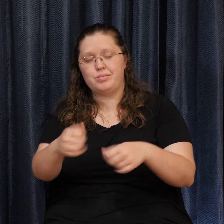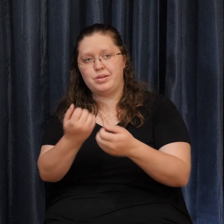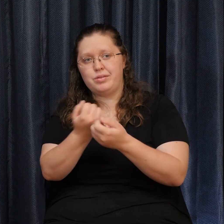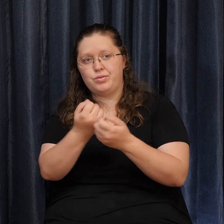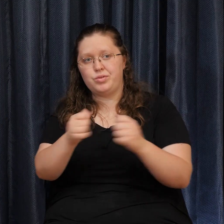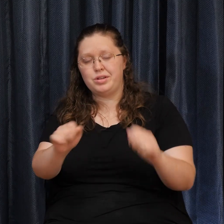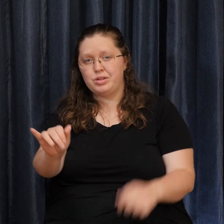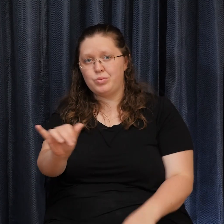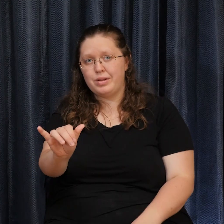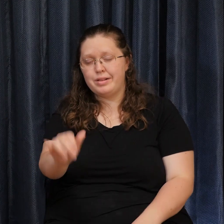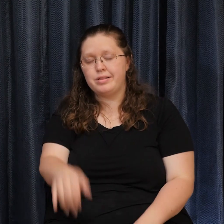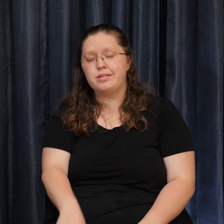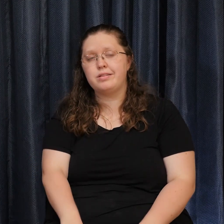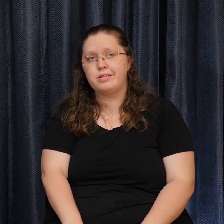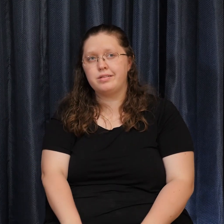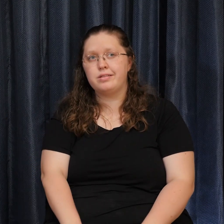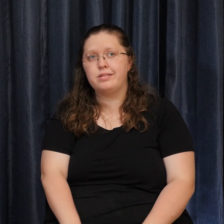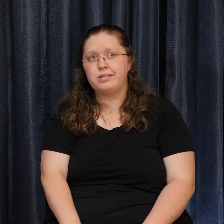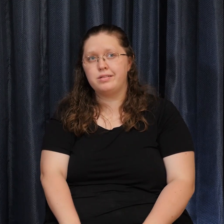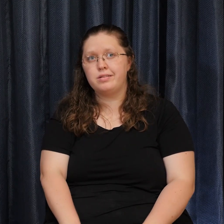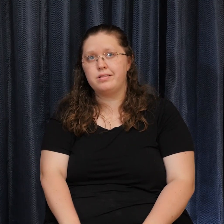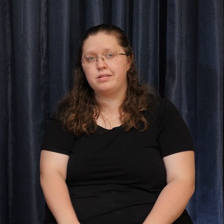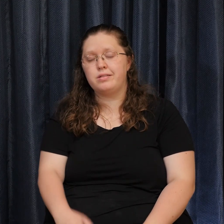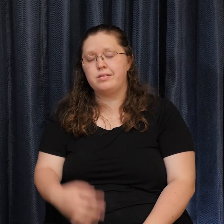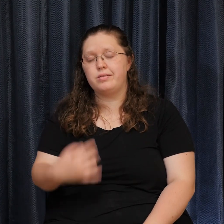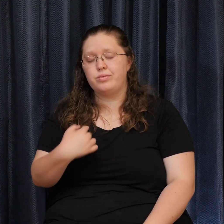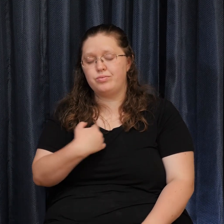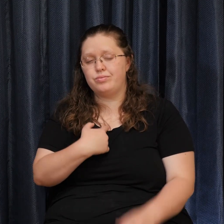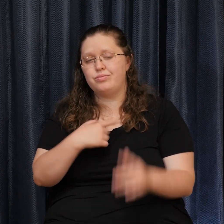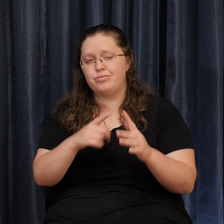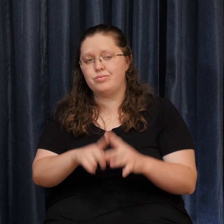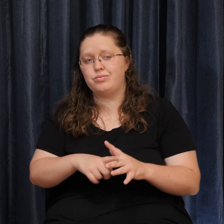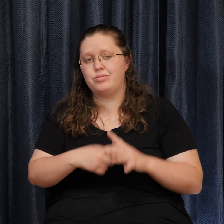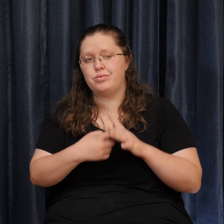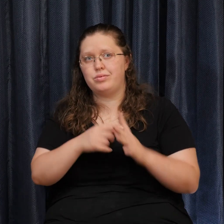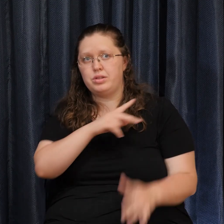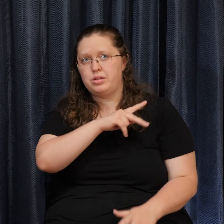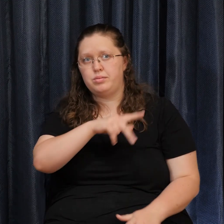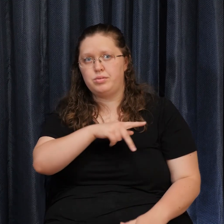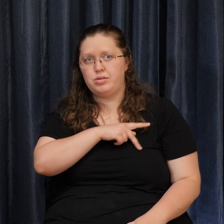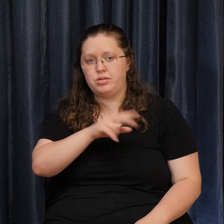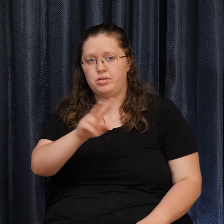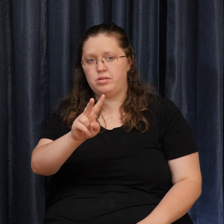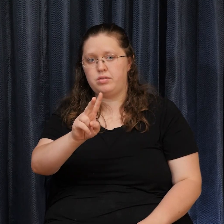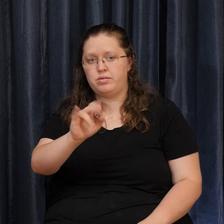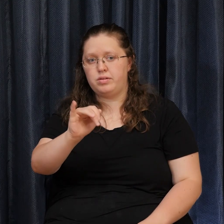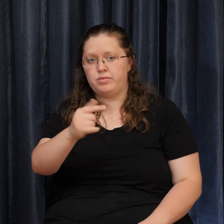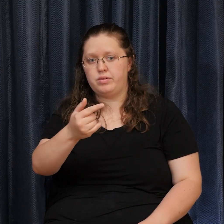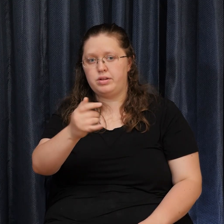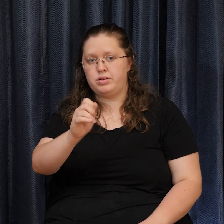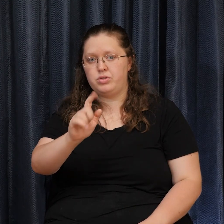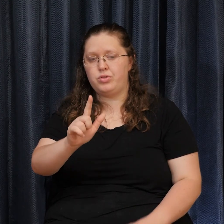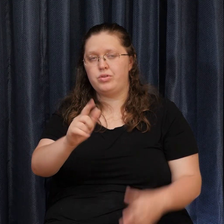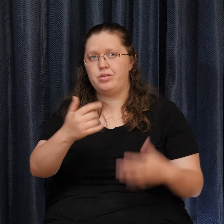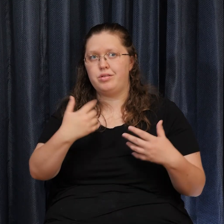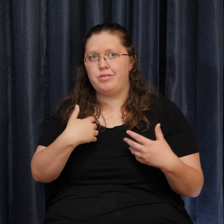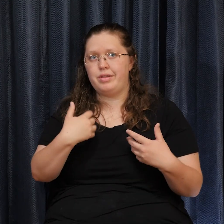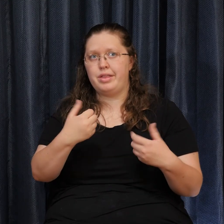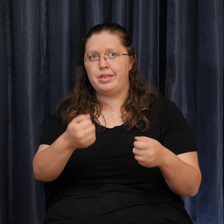We begin This personal Vigil Of healing Unique For each Of us